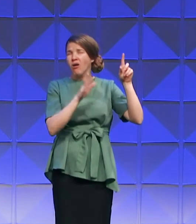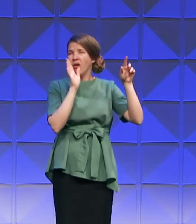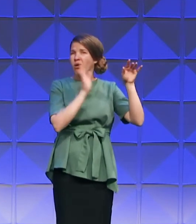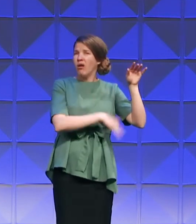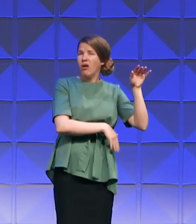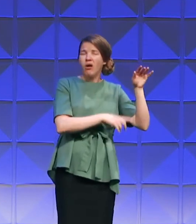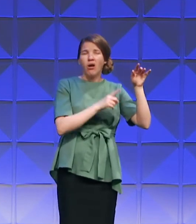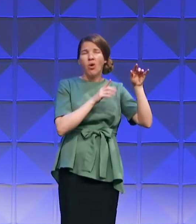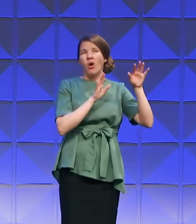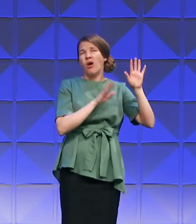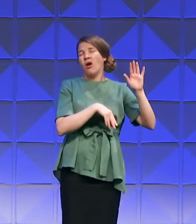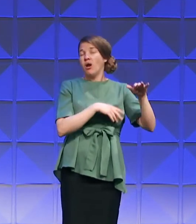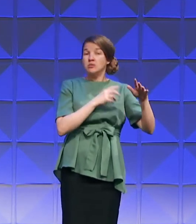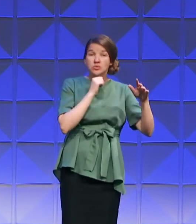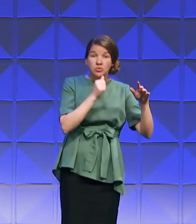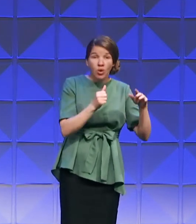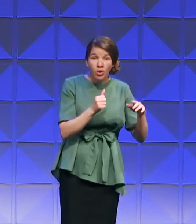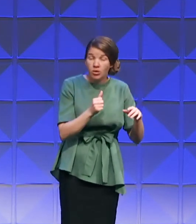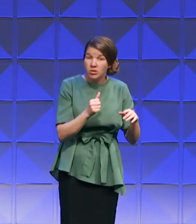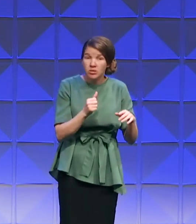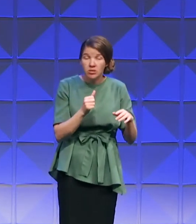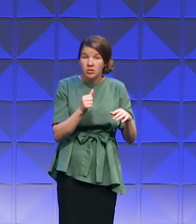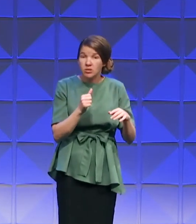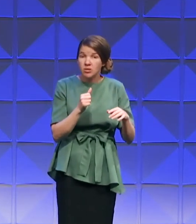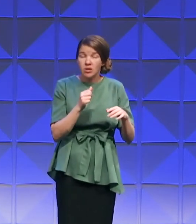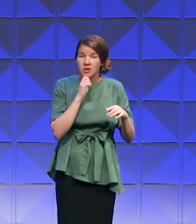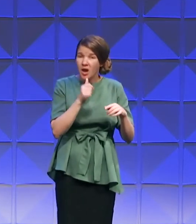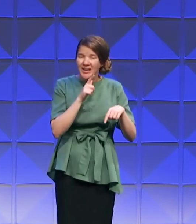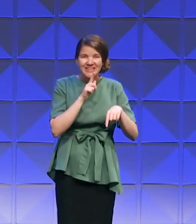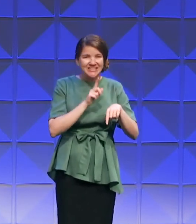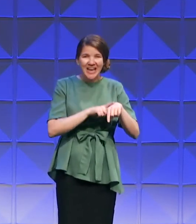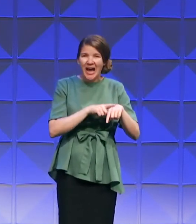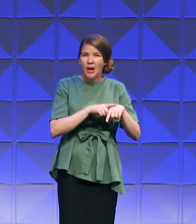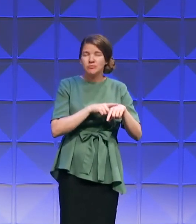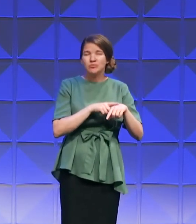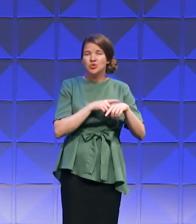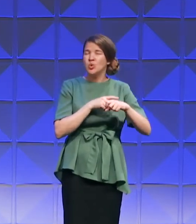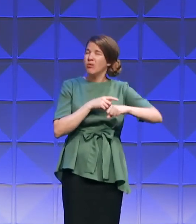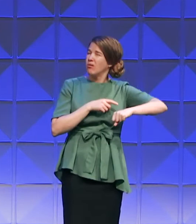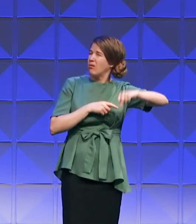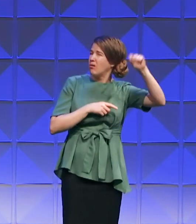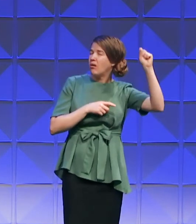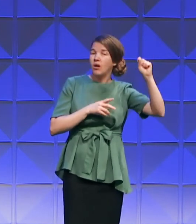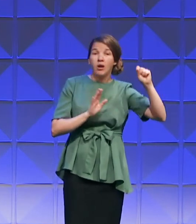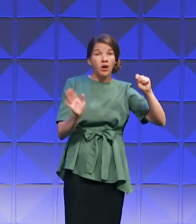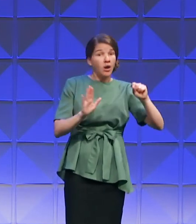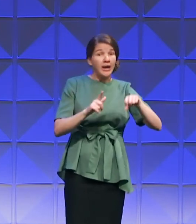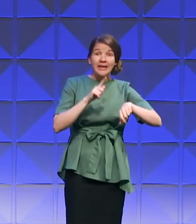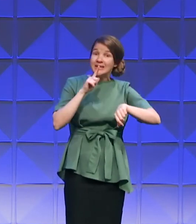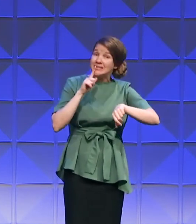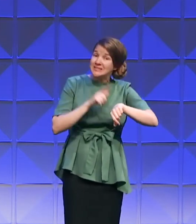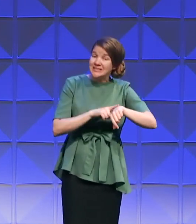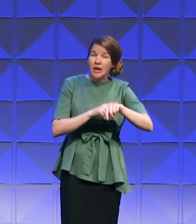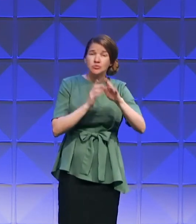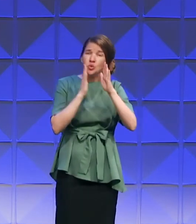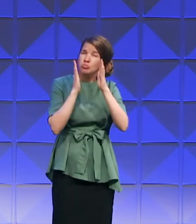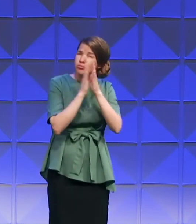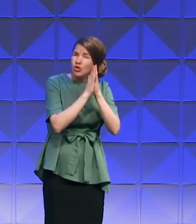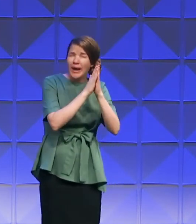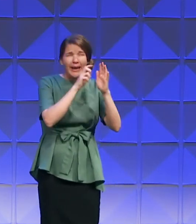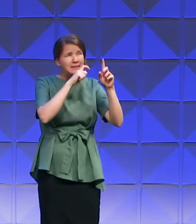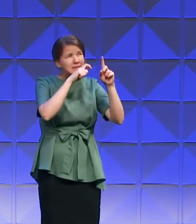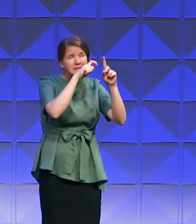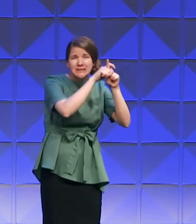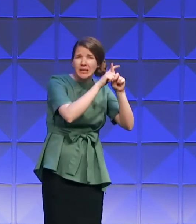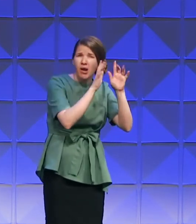time to compromise. It's not a time to back up. It's time to dig in, pray, pray and seek God. It's time to